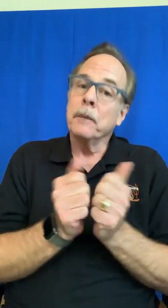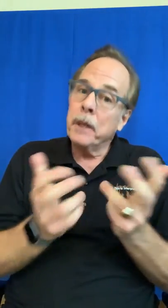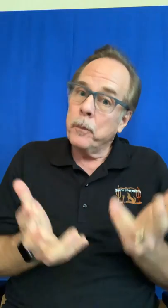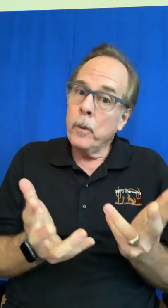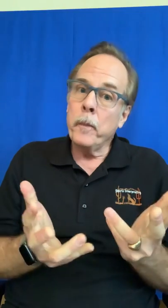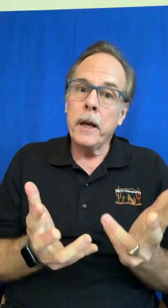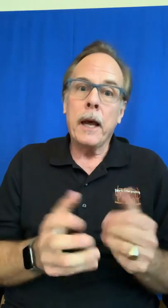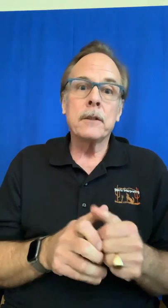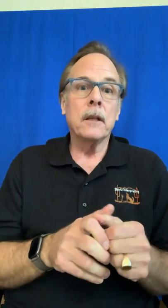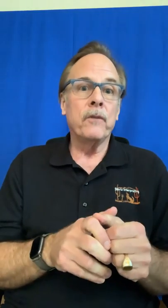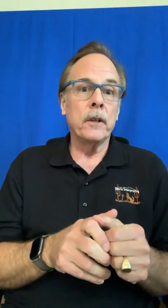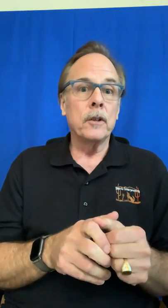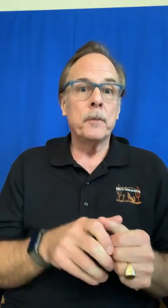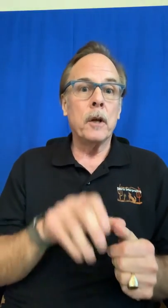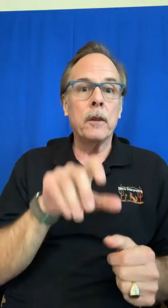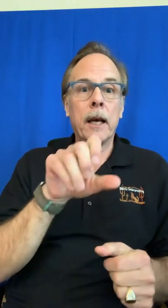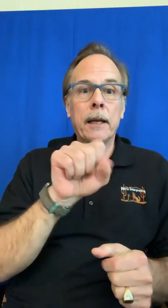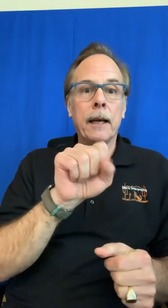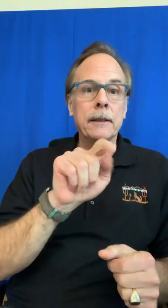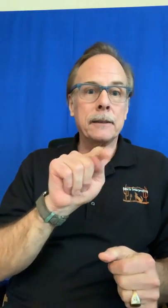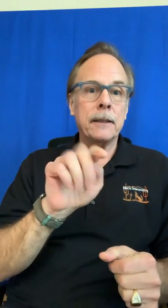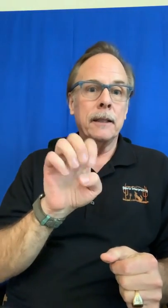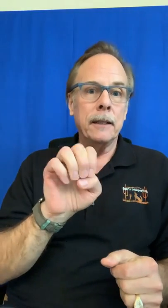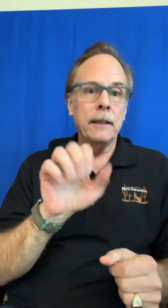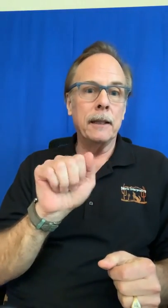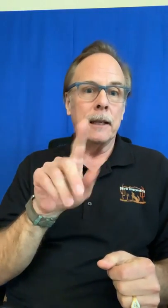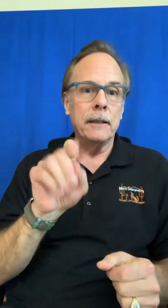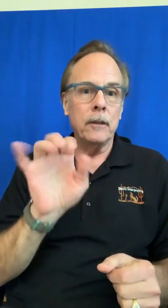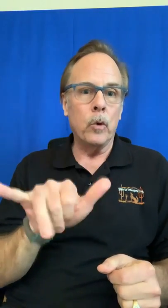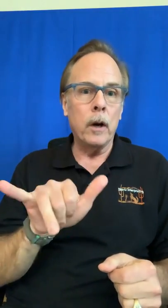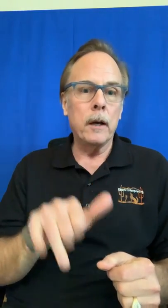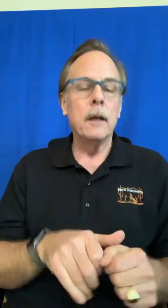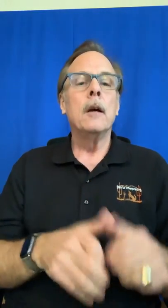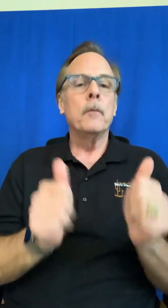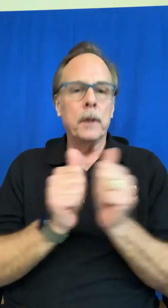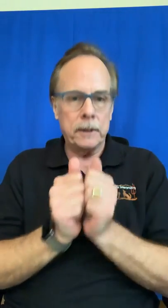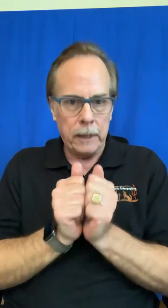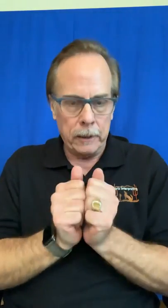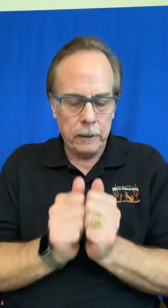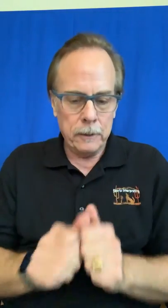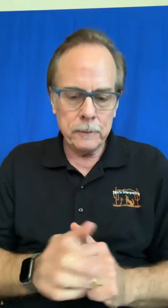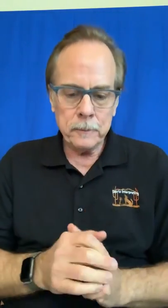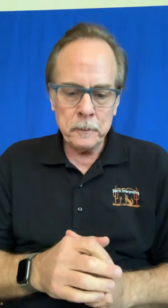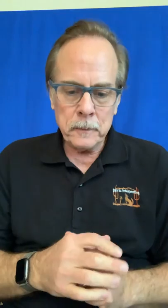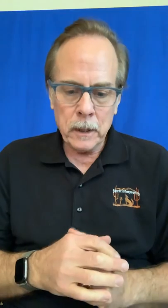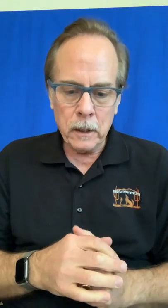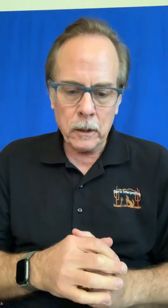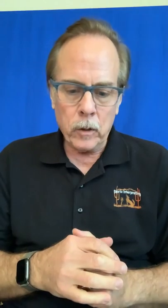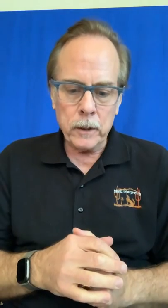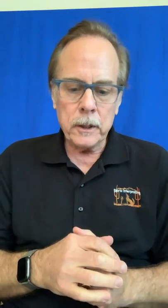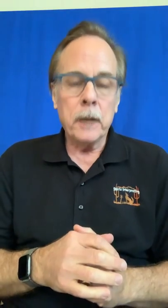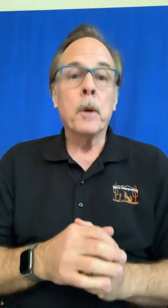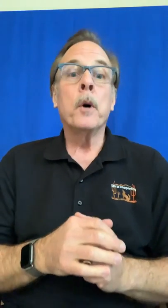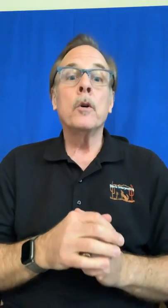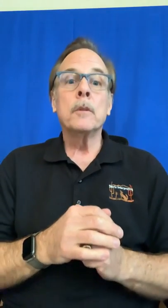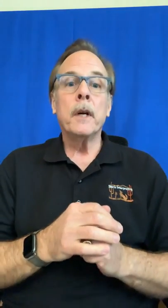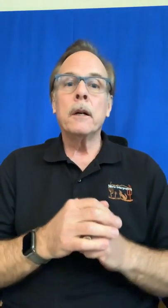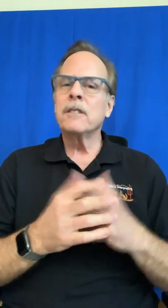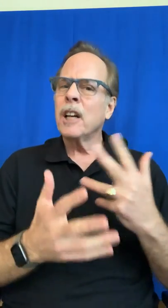people might actually fingerspell that s-t-e-a-d-y but steady uh going steady proposed marriage couple